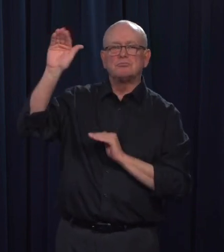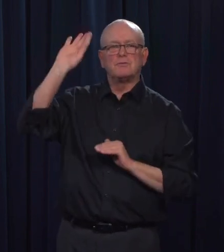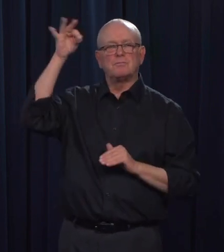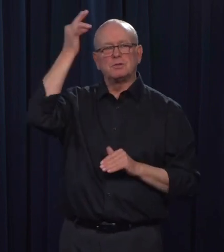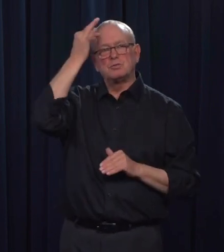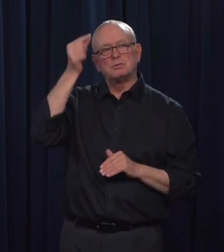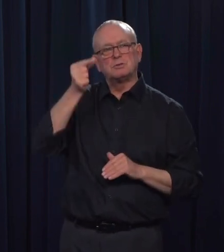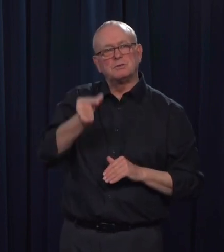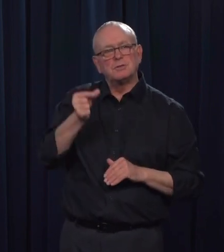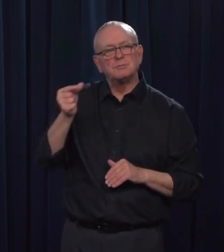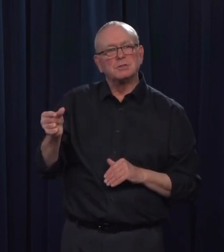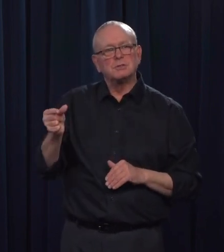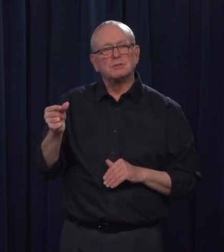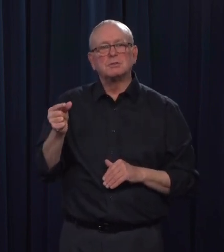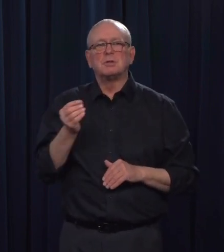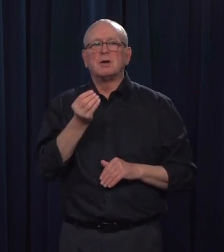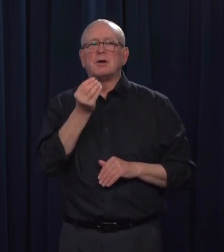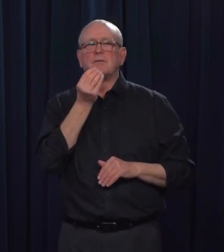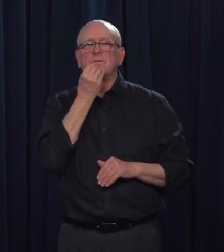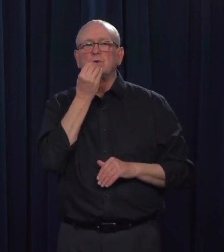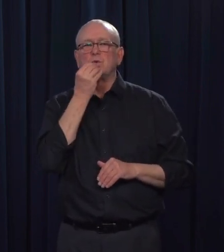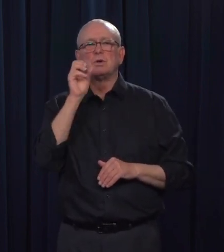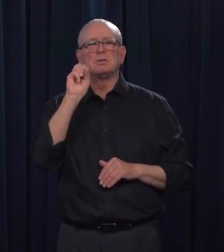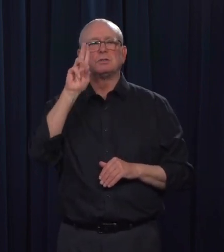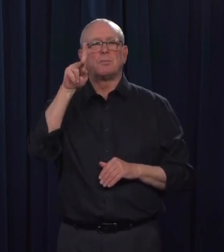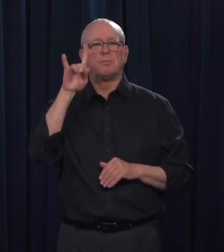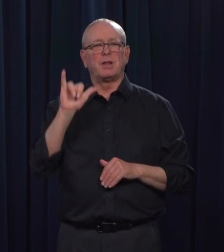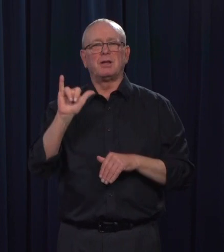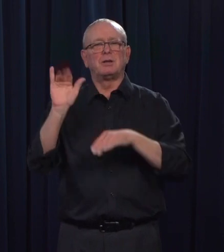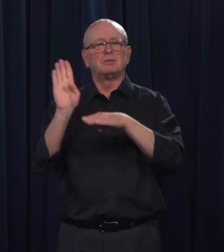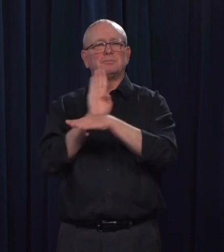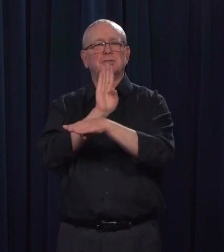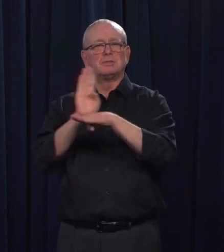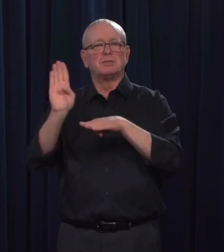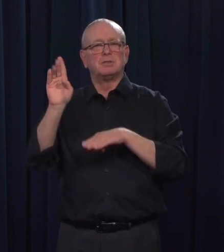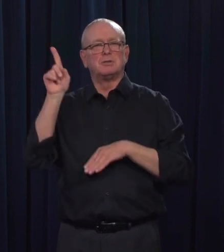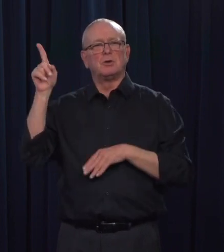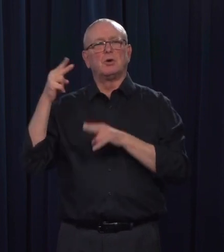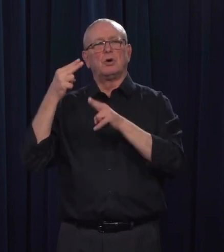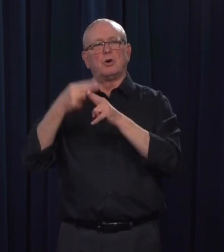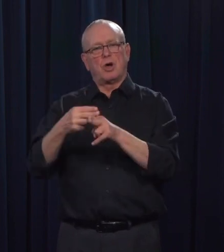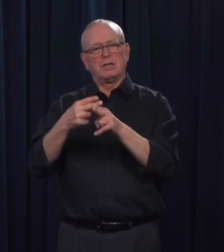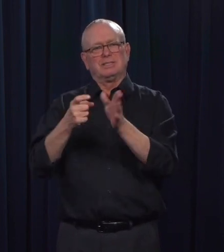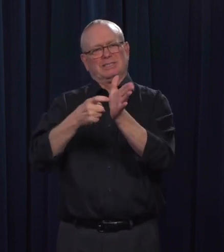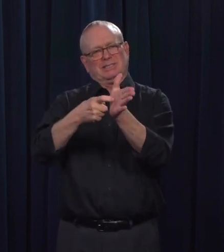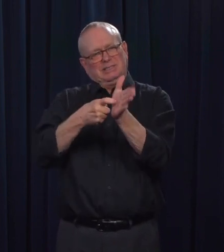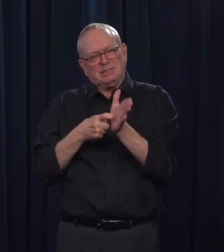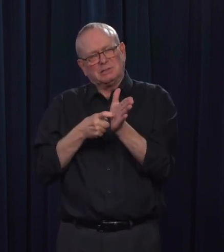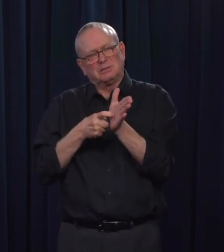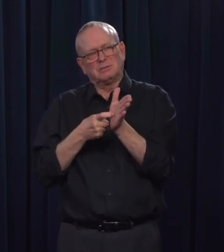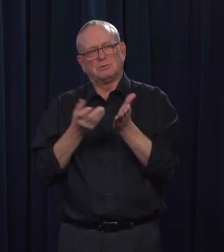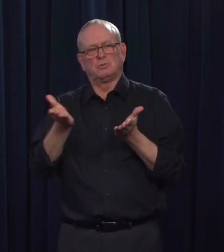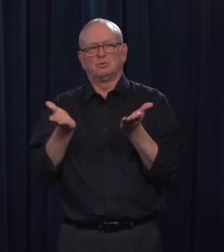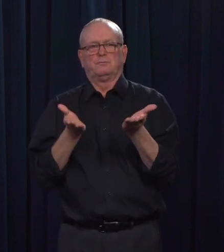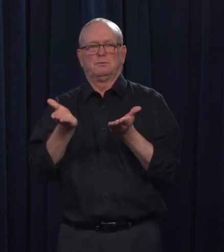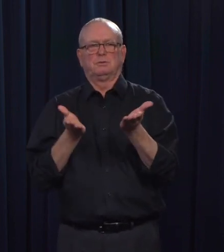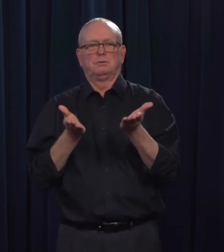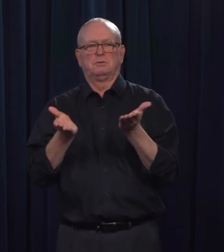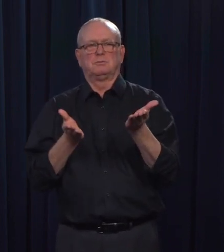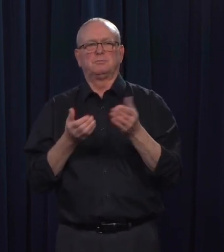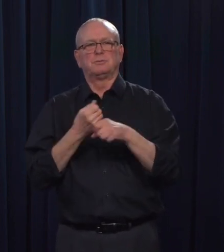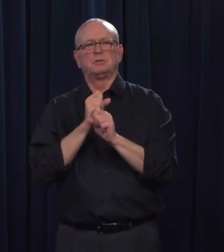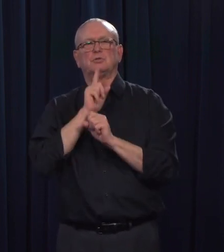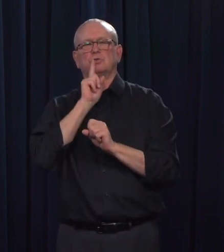chain as an essential service to ensure a safe and stable food supply for Albertans. We are focused on